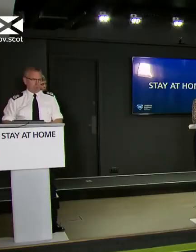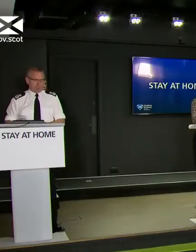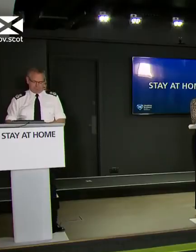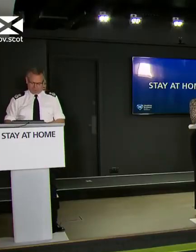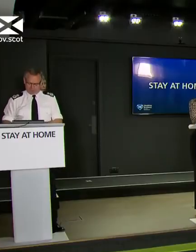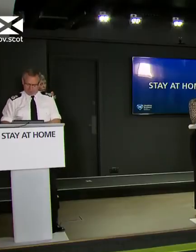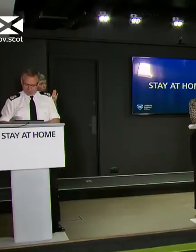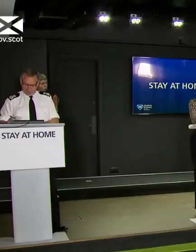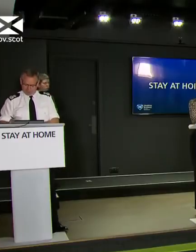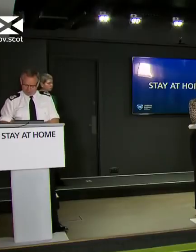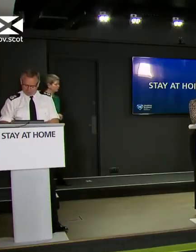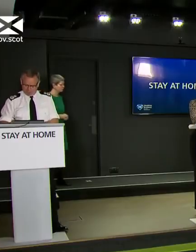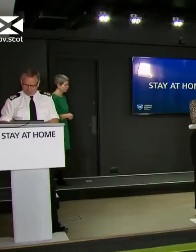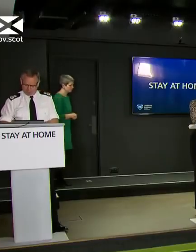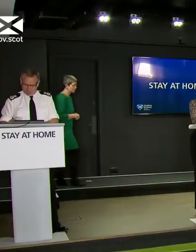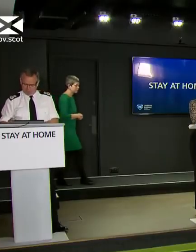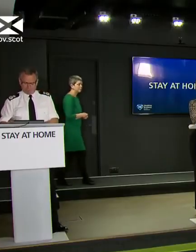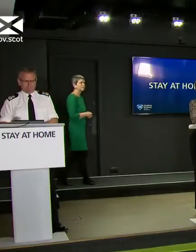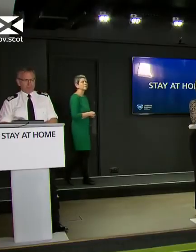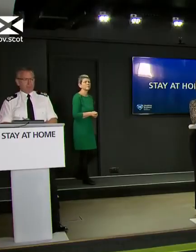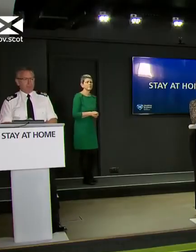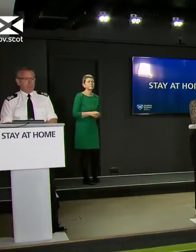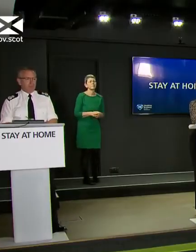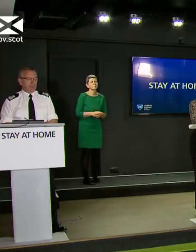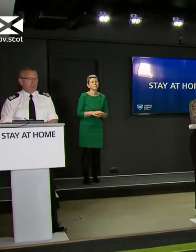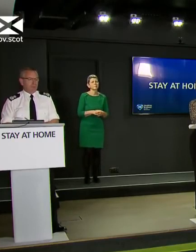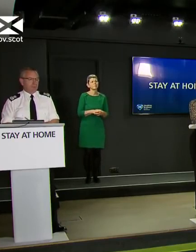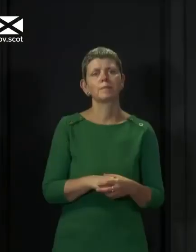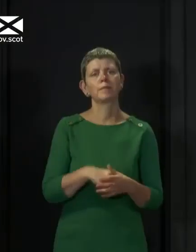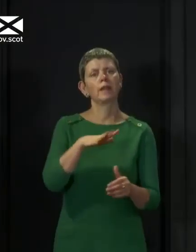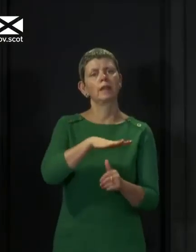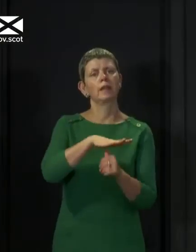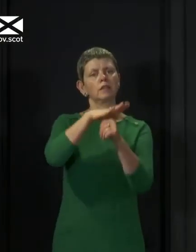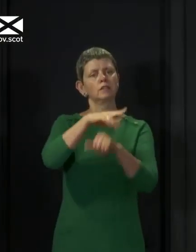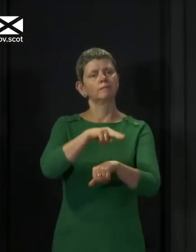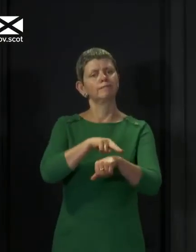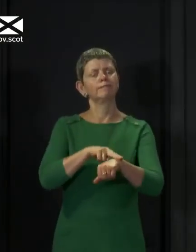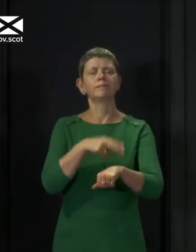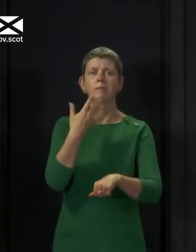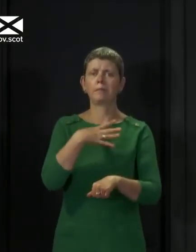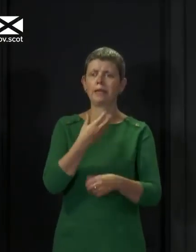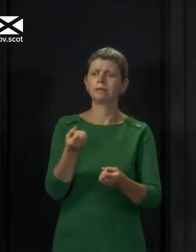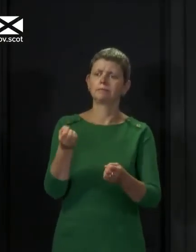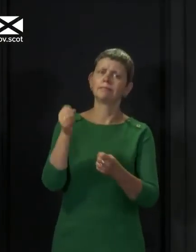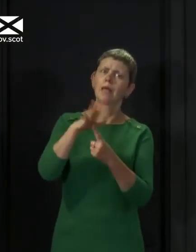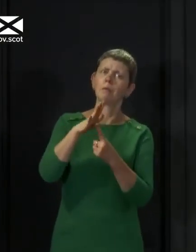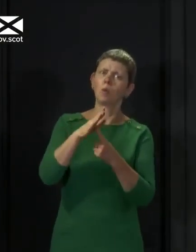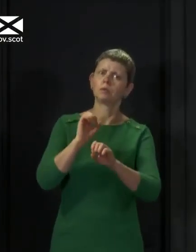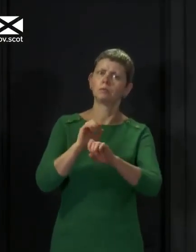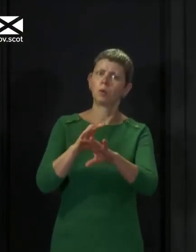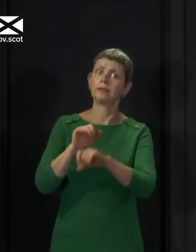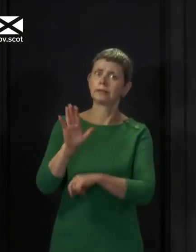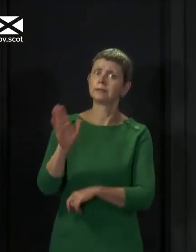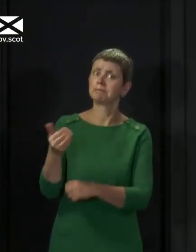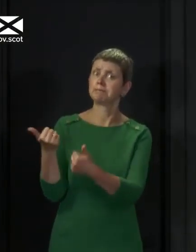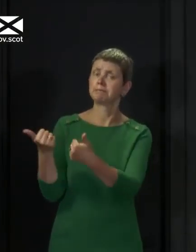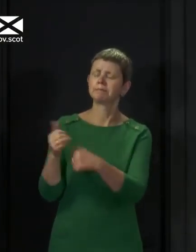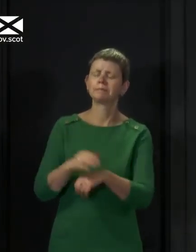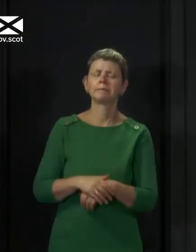I think the Chief Council made some really important points there, and I think those analogies are very well made. I want to make a general point about